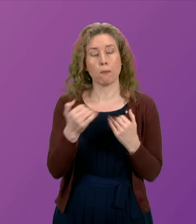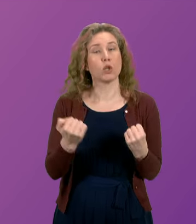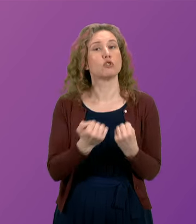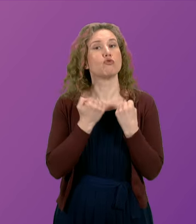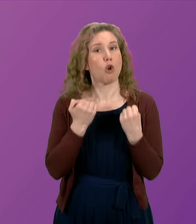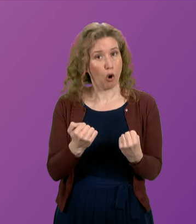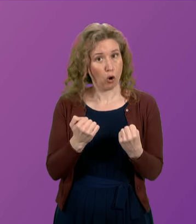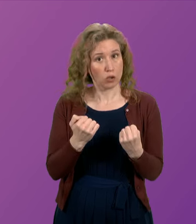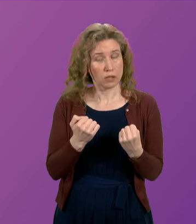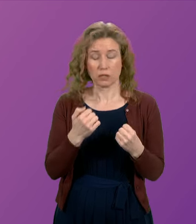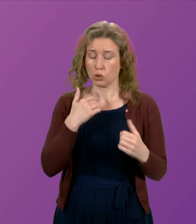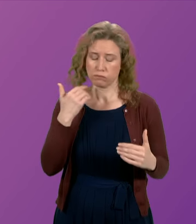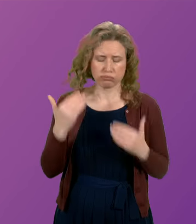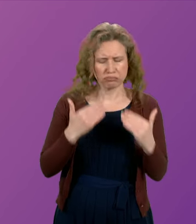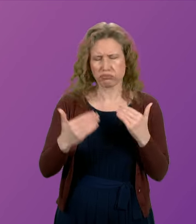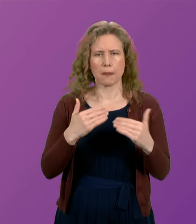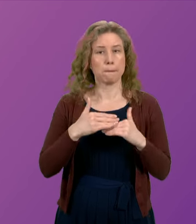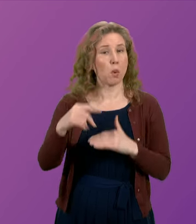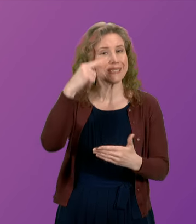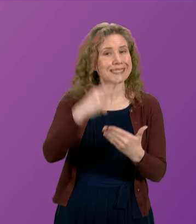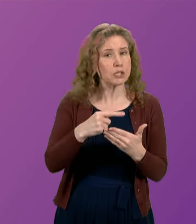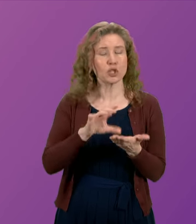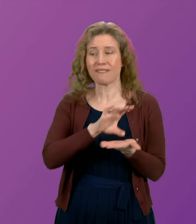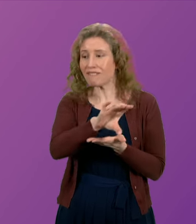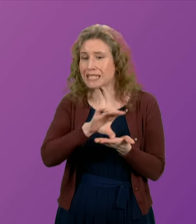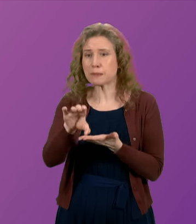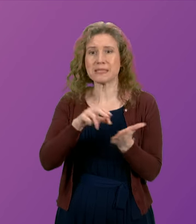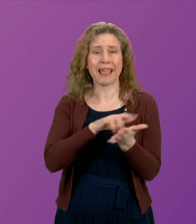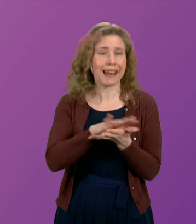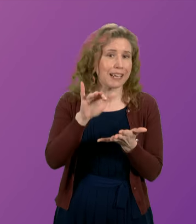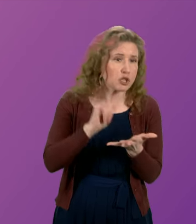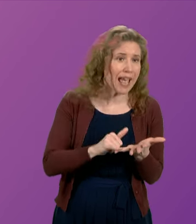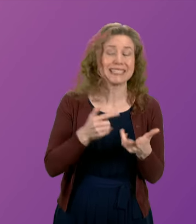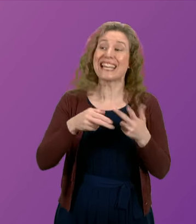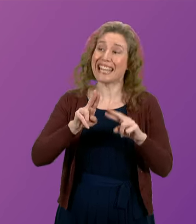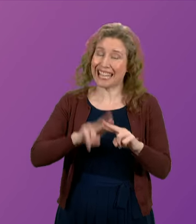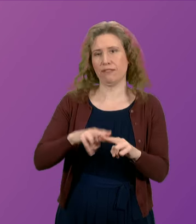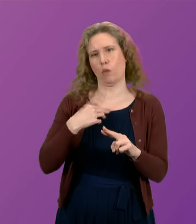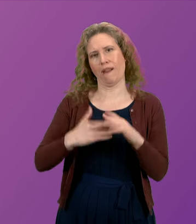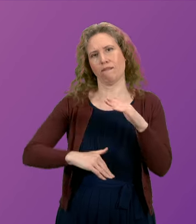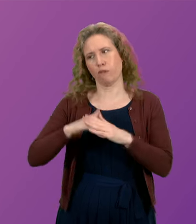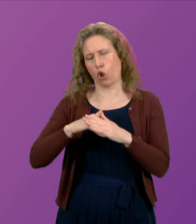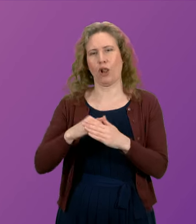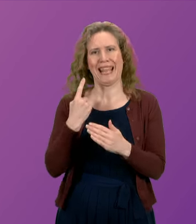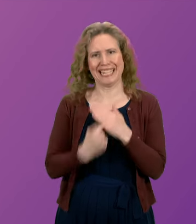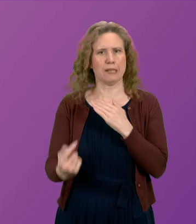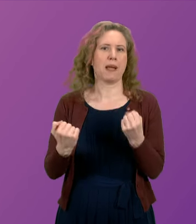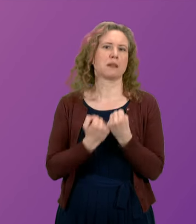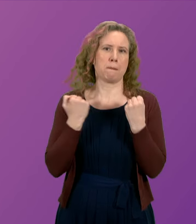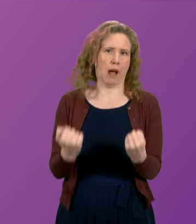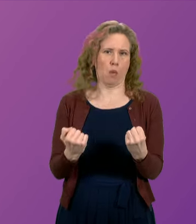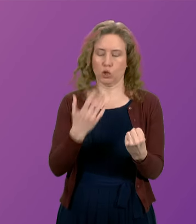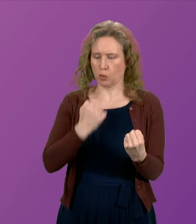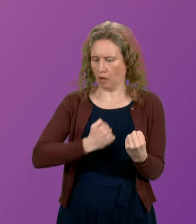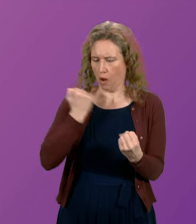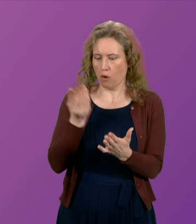position to take greater decisions about investment in the National Health Service if we had the full powers of independence to use the